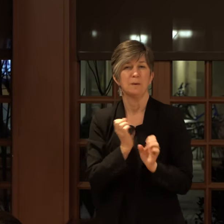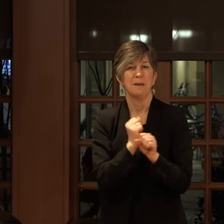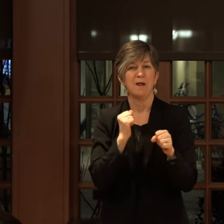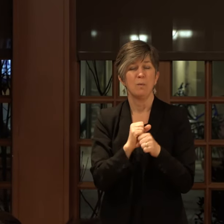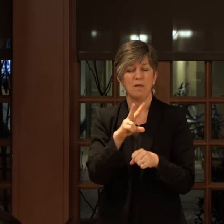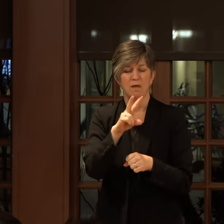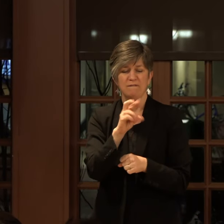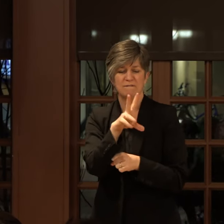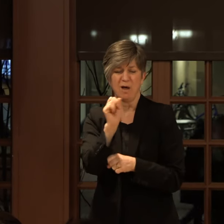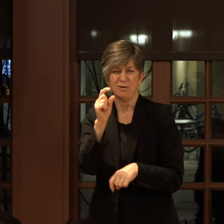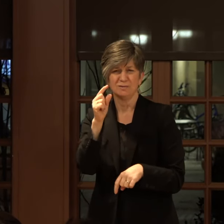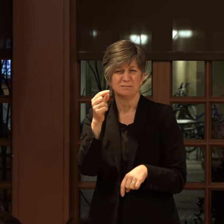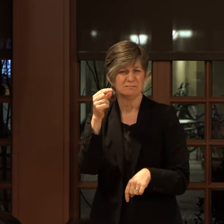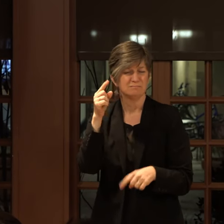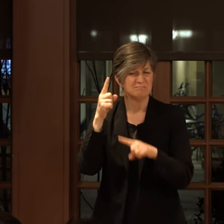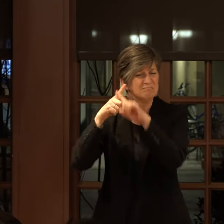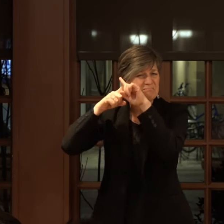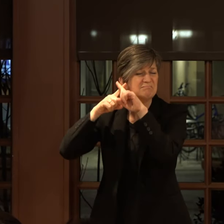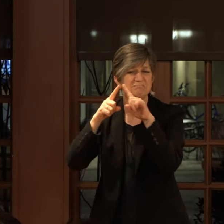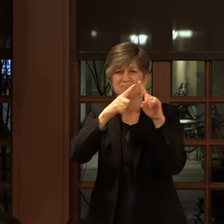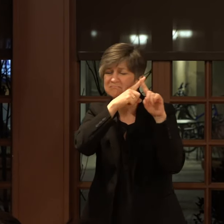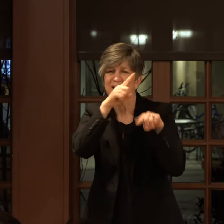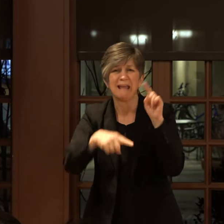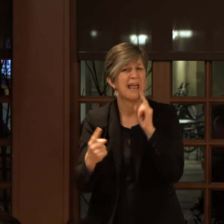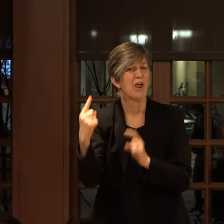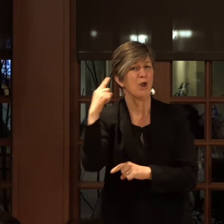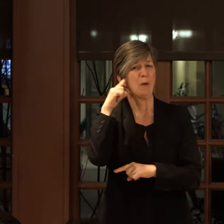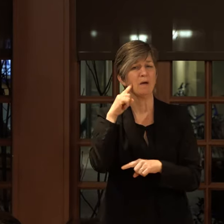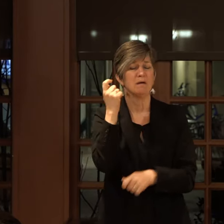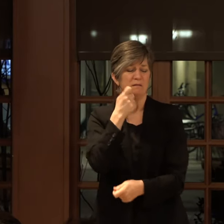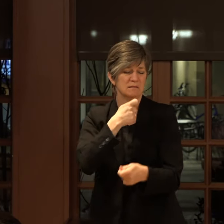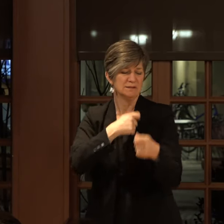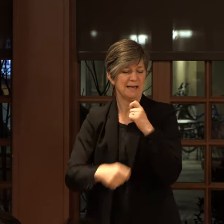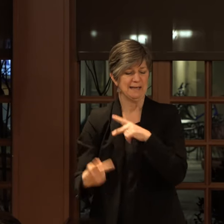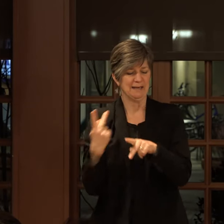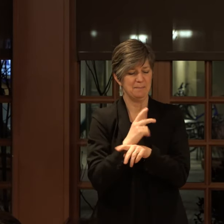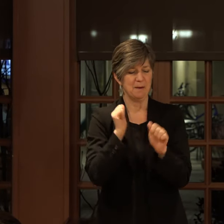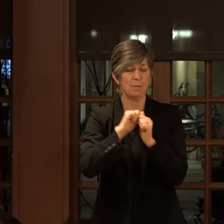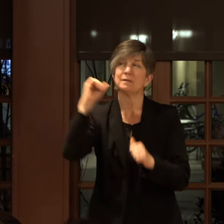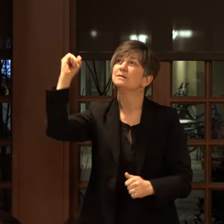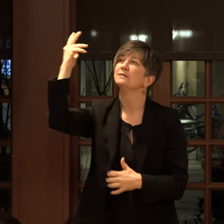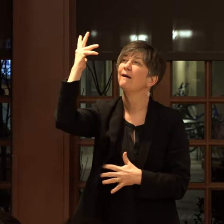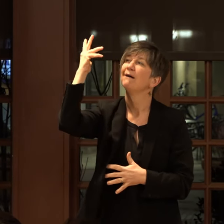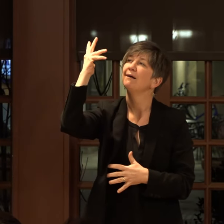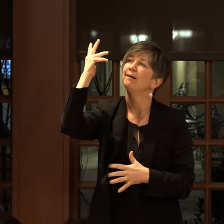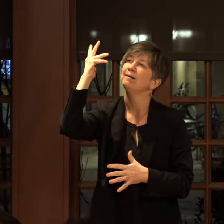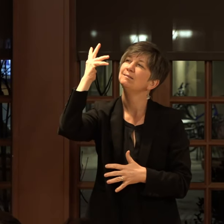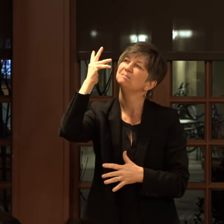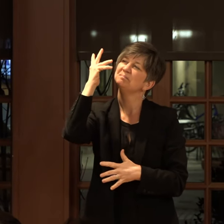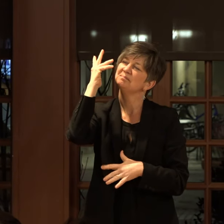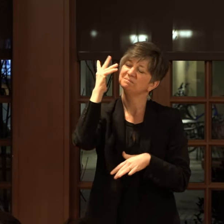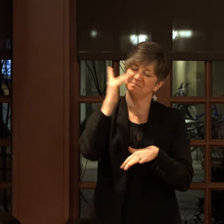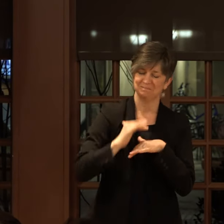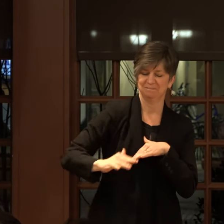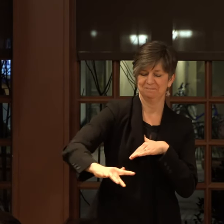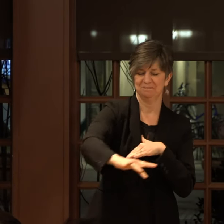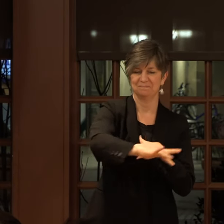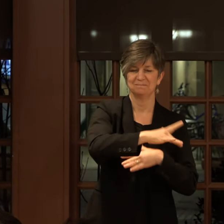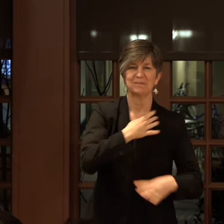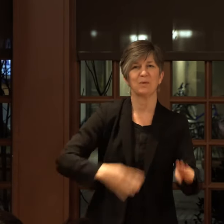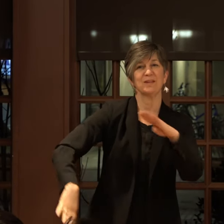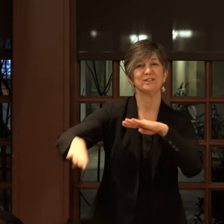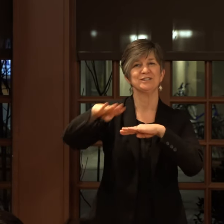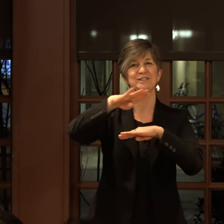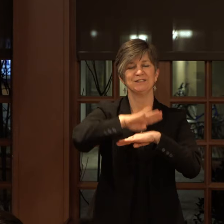Keep me instead with this small sun that sips at the sky blue hem of our sheets then dips and